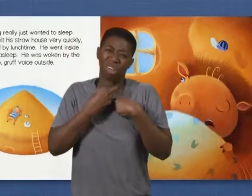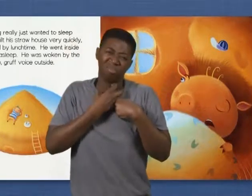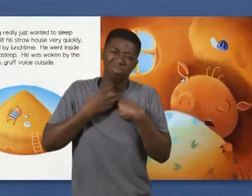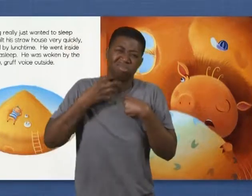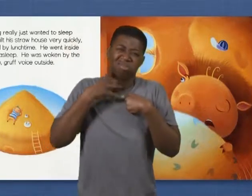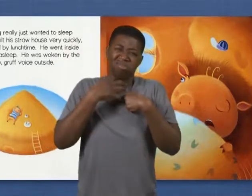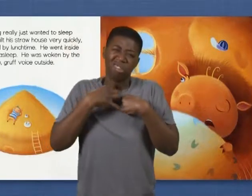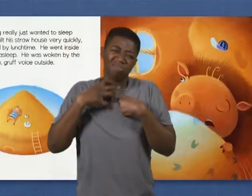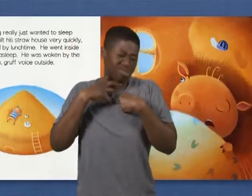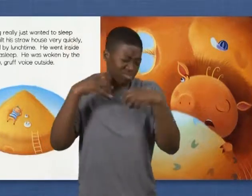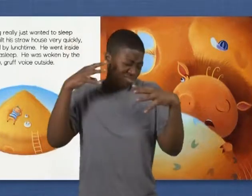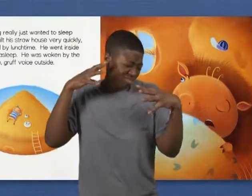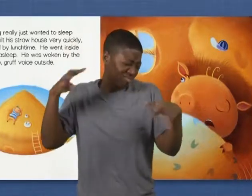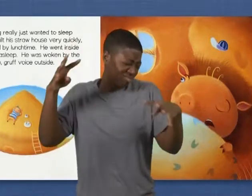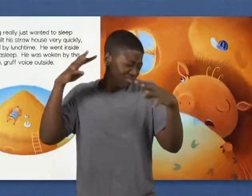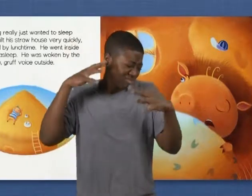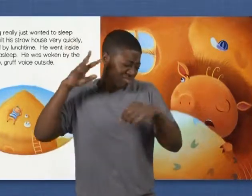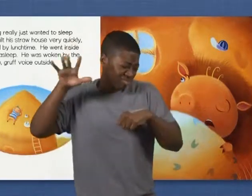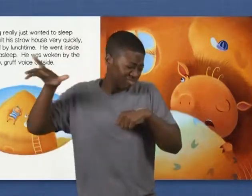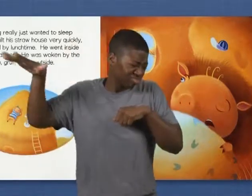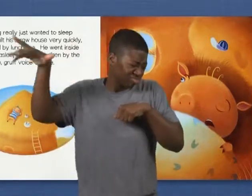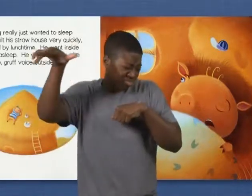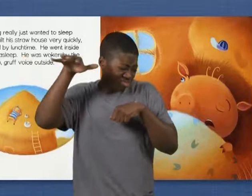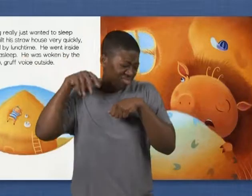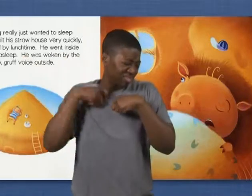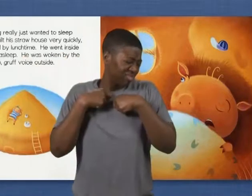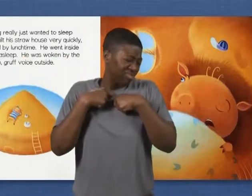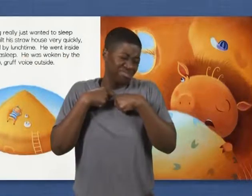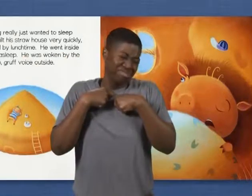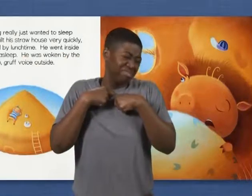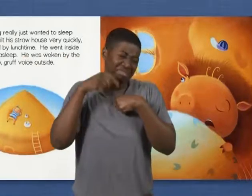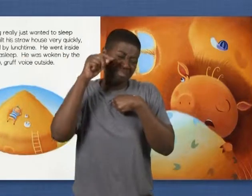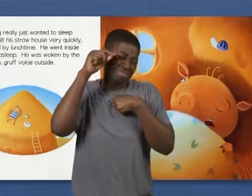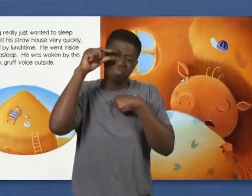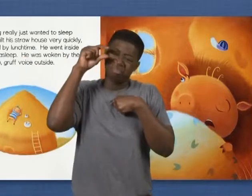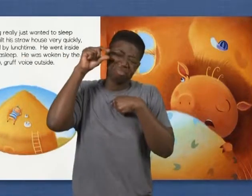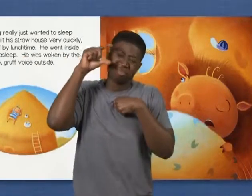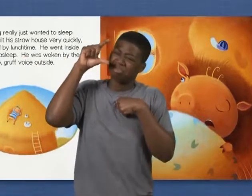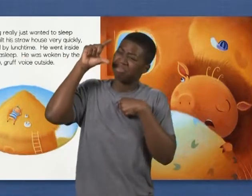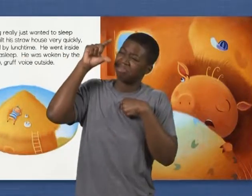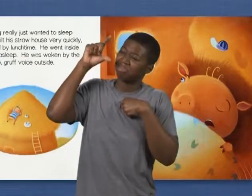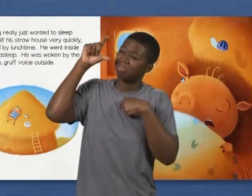He was woken by the sound of a deep, gruff voice outside.